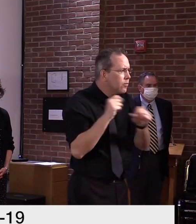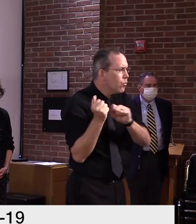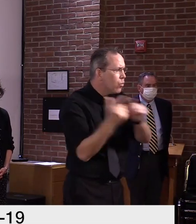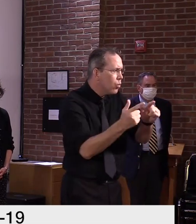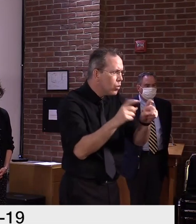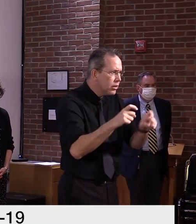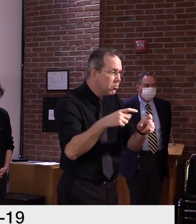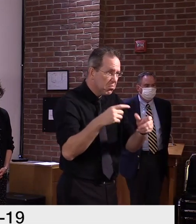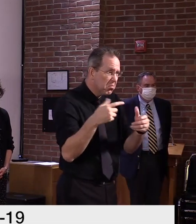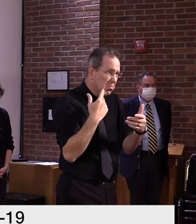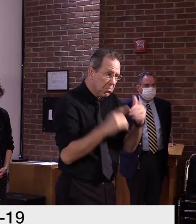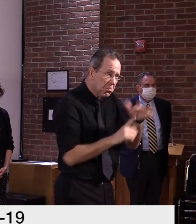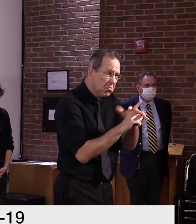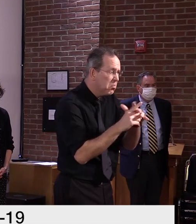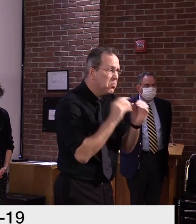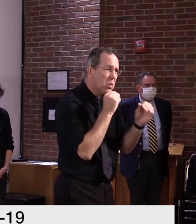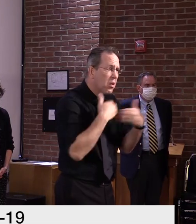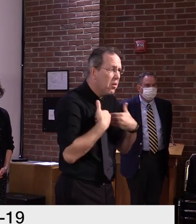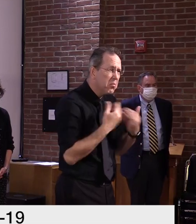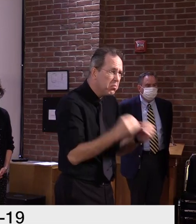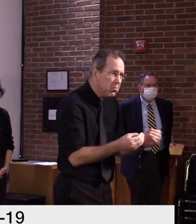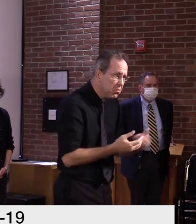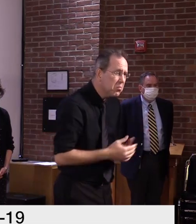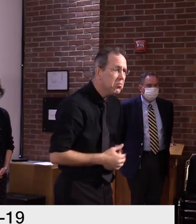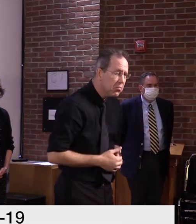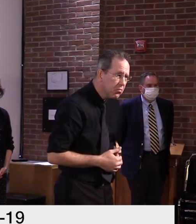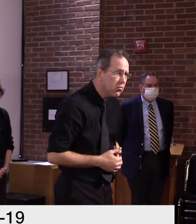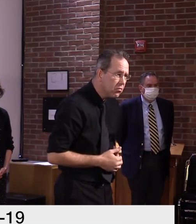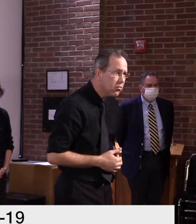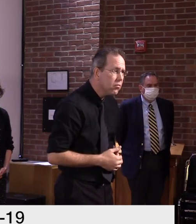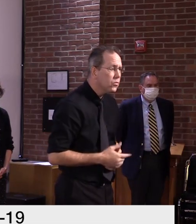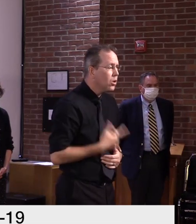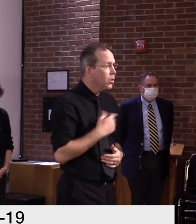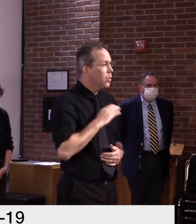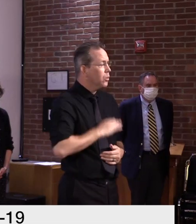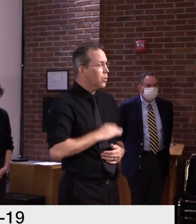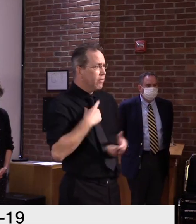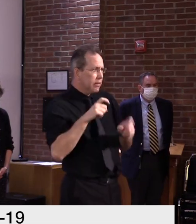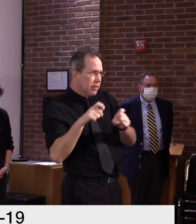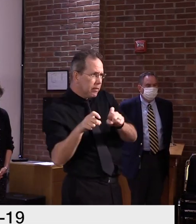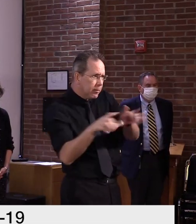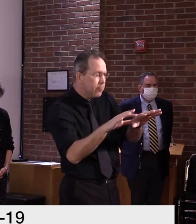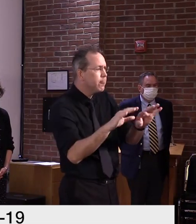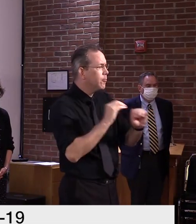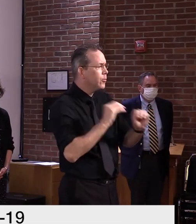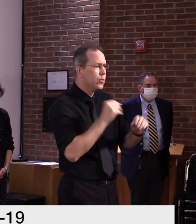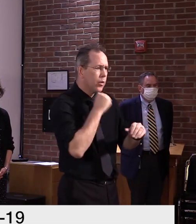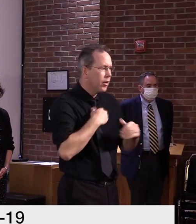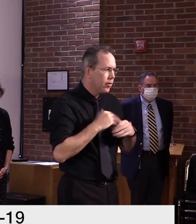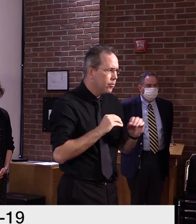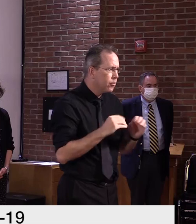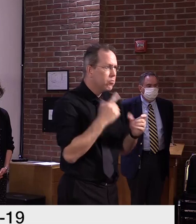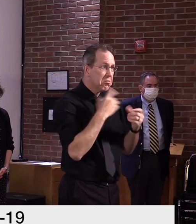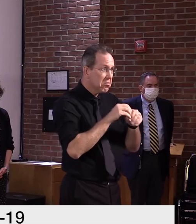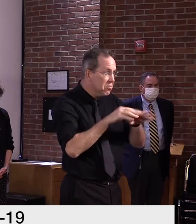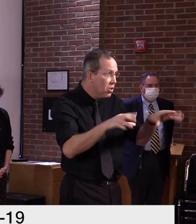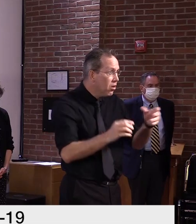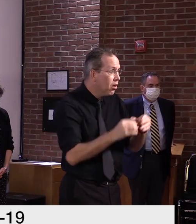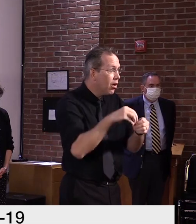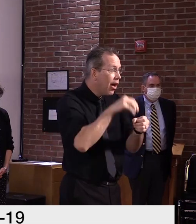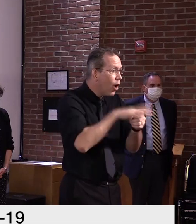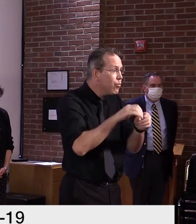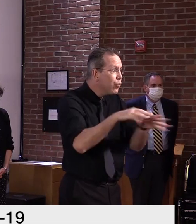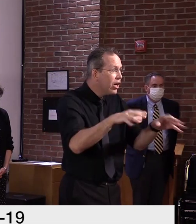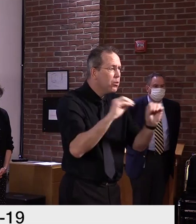This is a good indication that these cases are not spreading within the community. Remember, we know of two positive